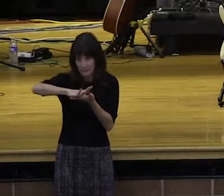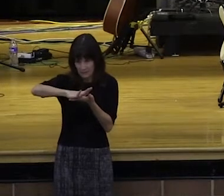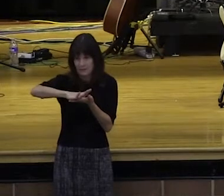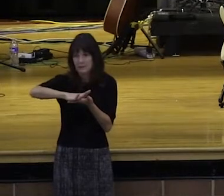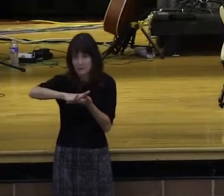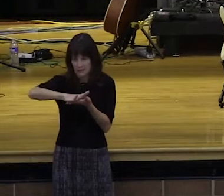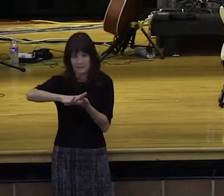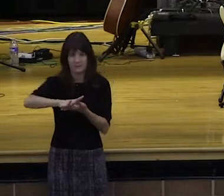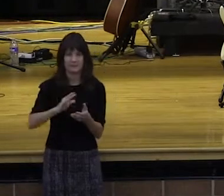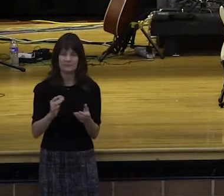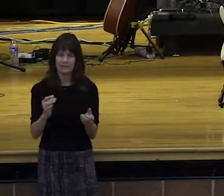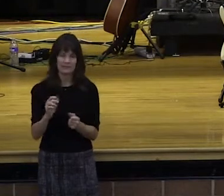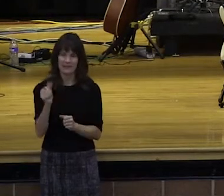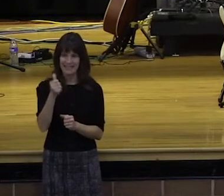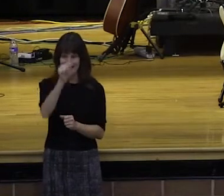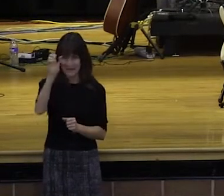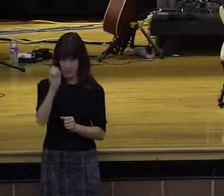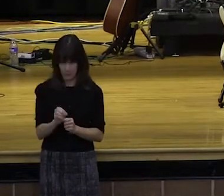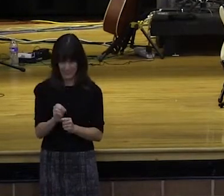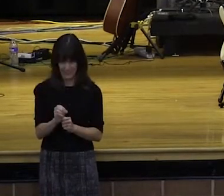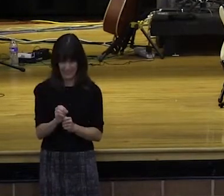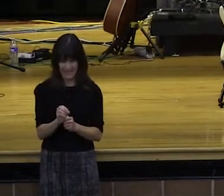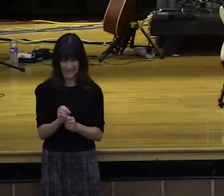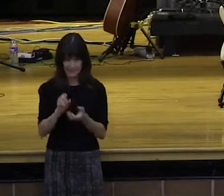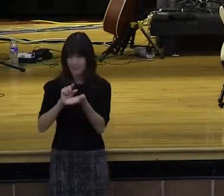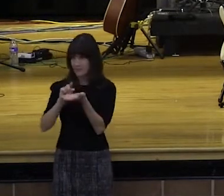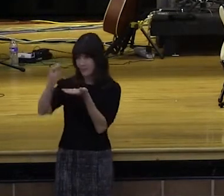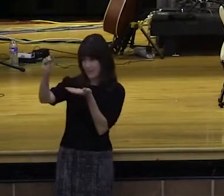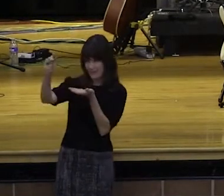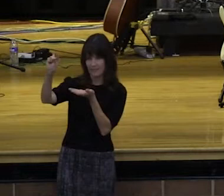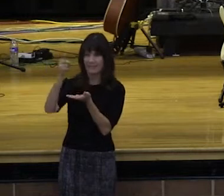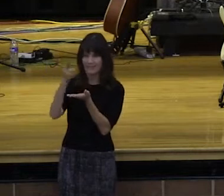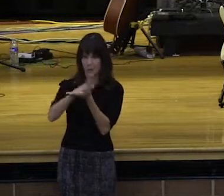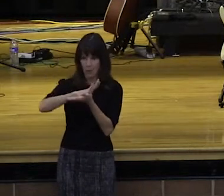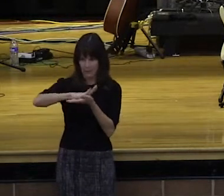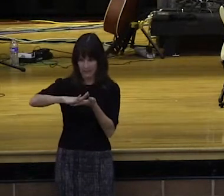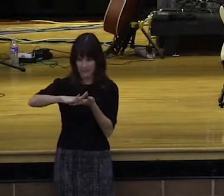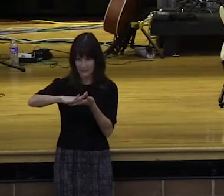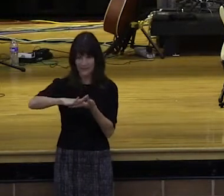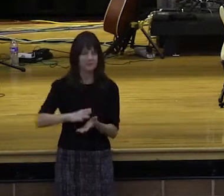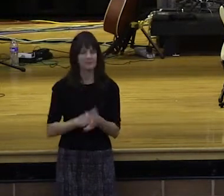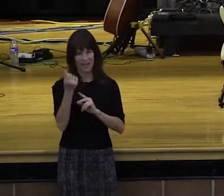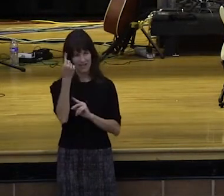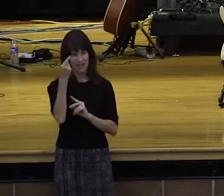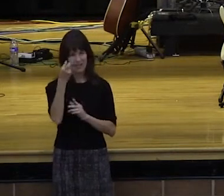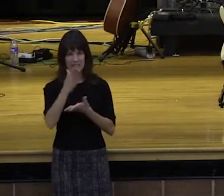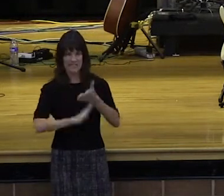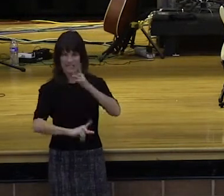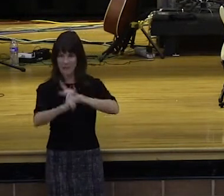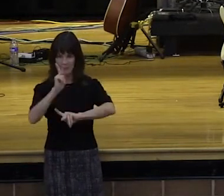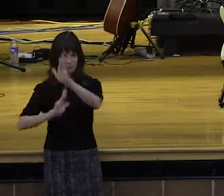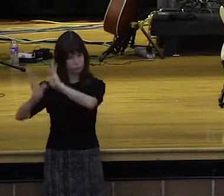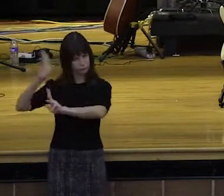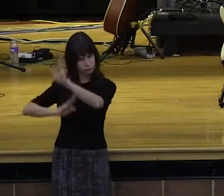And it gives a list, if you read the whole context of this verse, it gives a list of other, you know, some people are farmers, some people are cattle herders back in